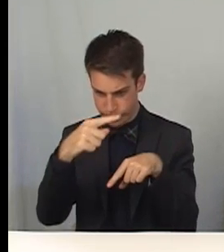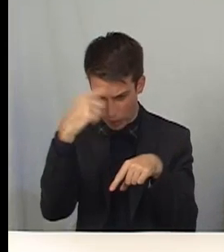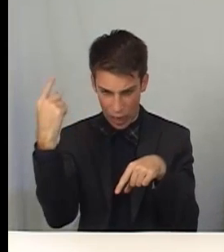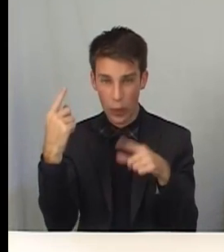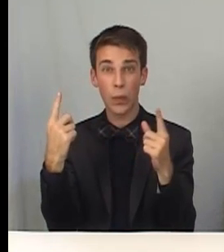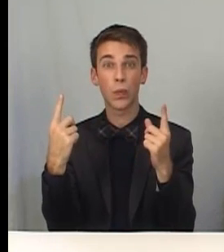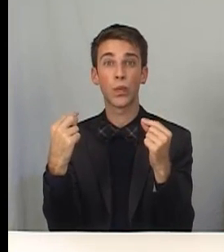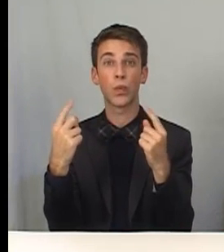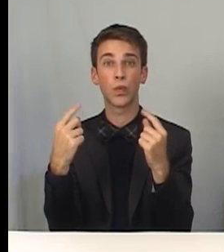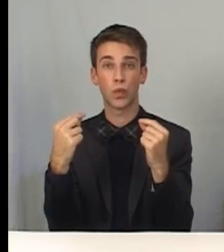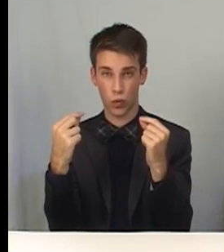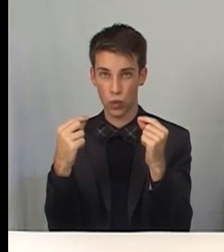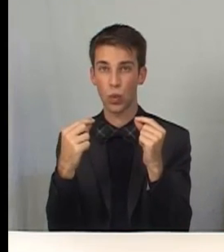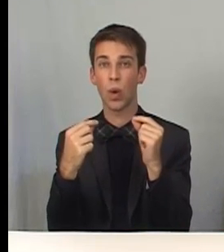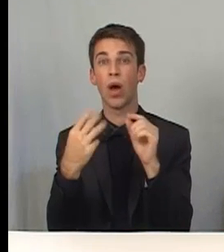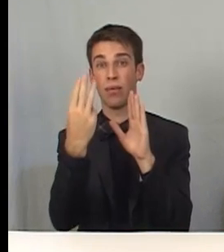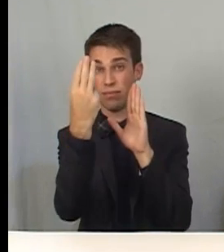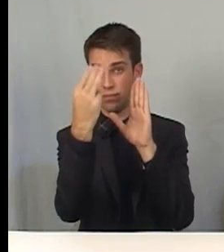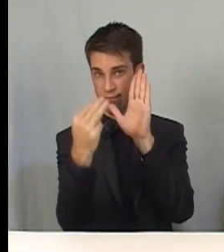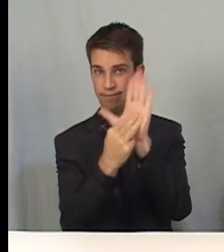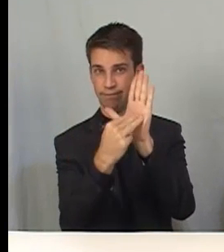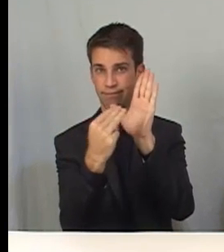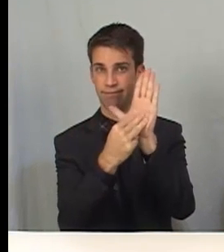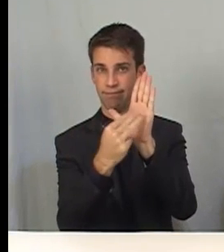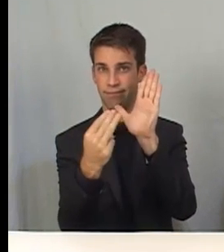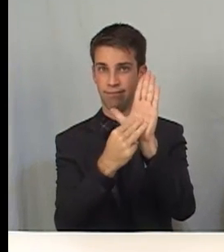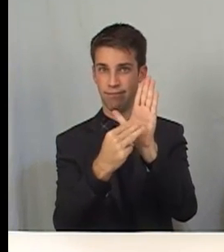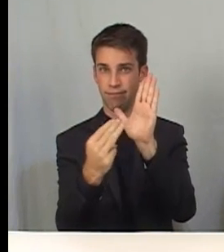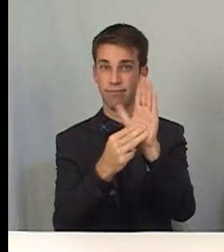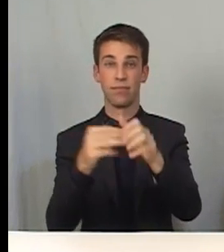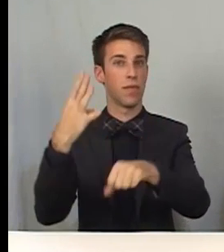quadruple tapping the screen with three fingers.